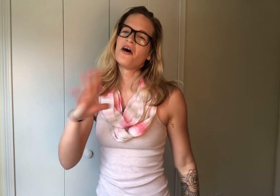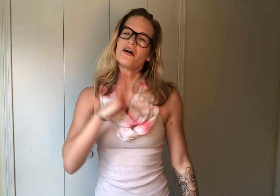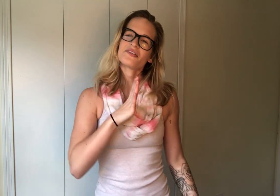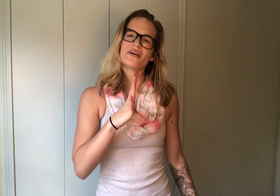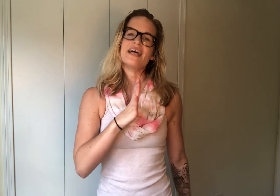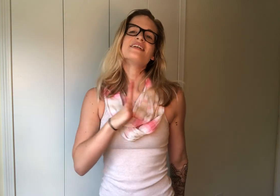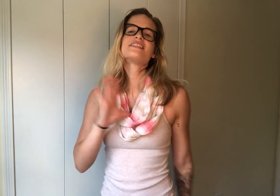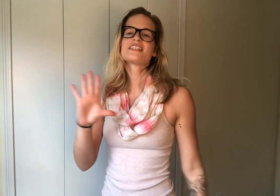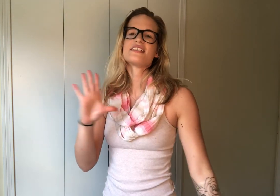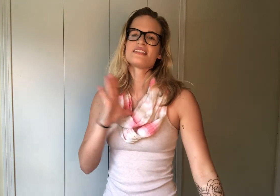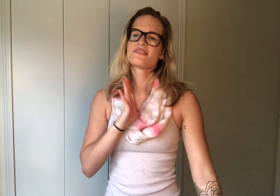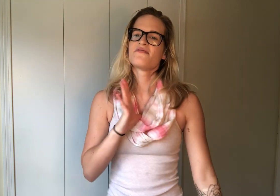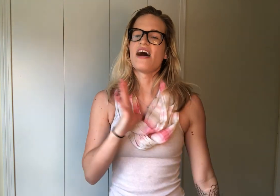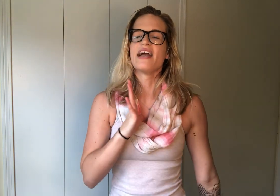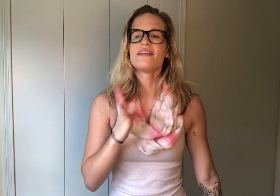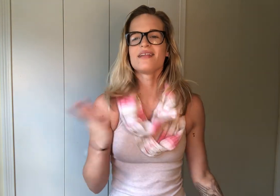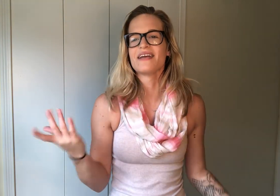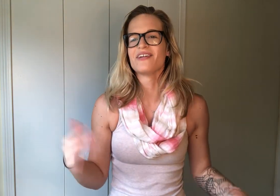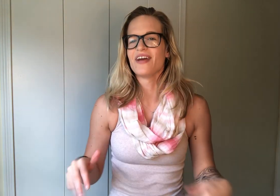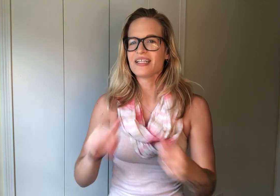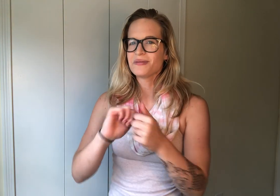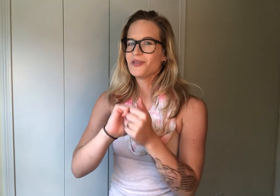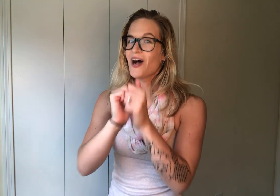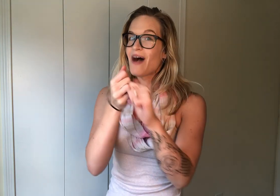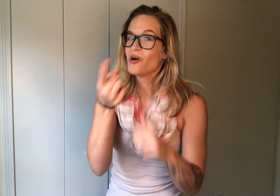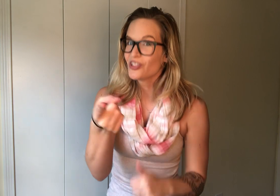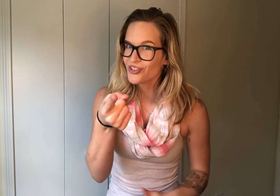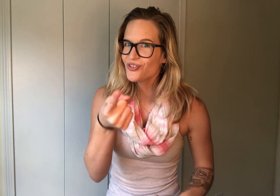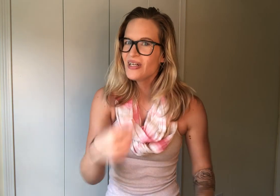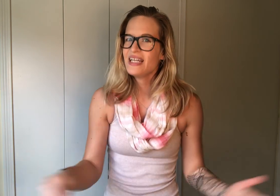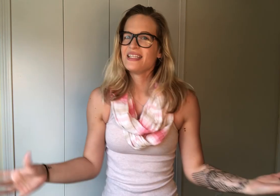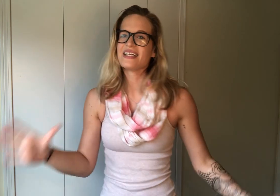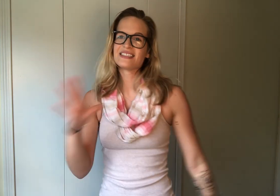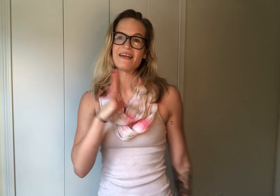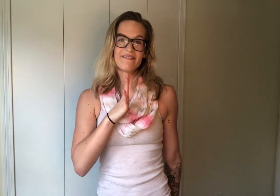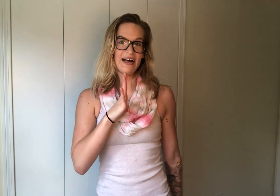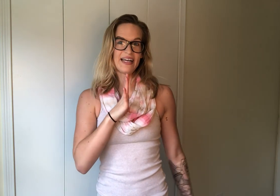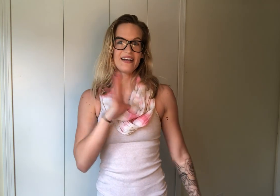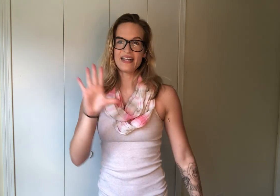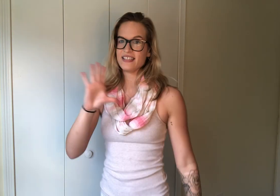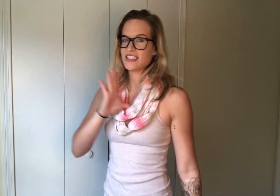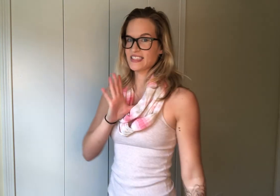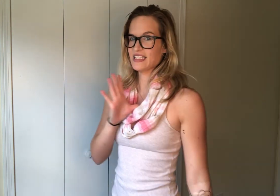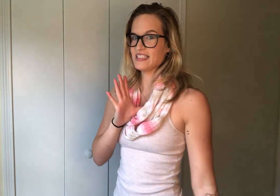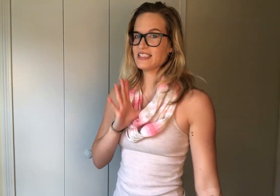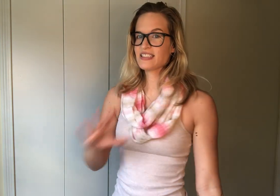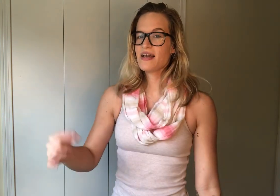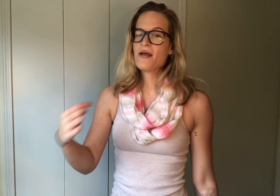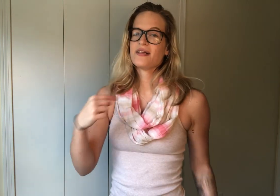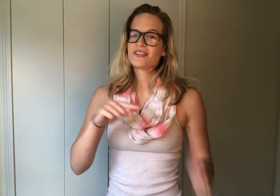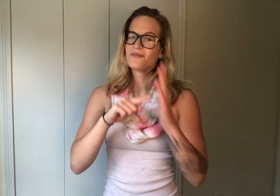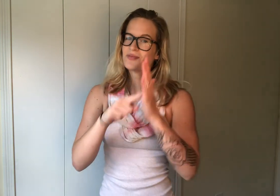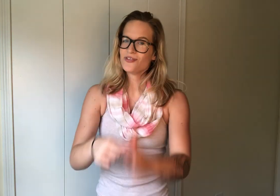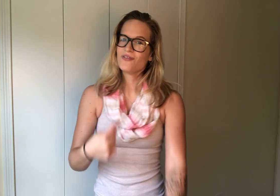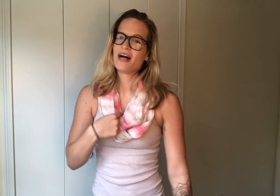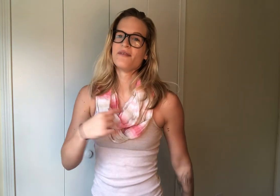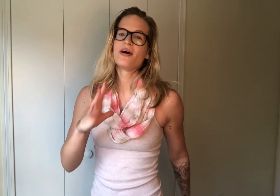alright, so this is fine, like when you ask people, how are you, they can say fine, and it's just like this, so prove I'm